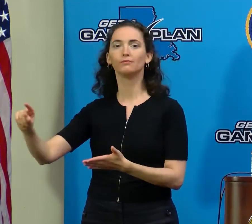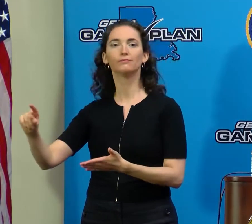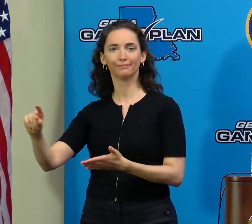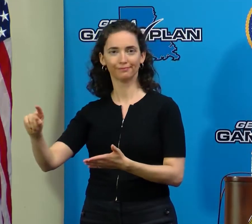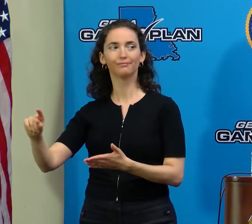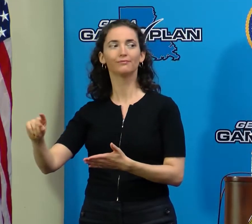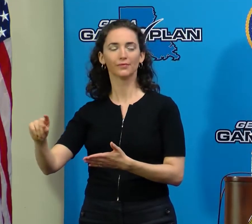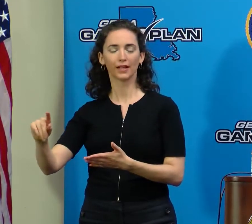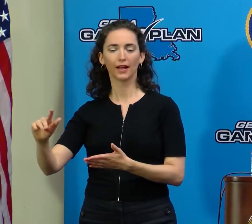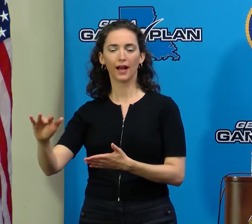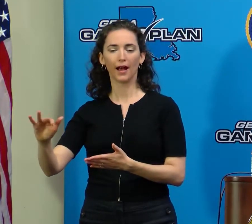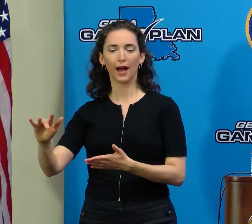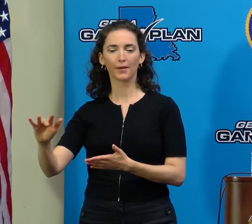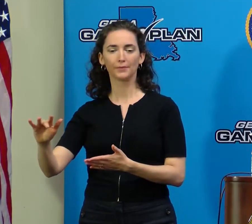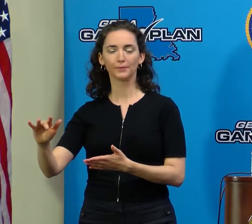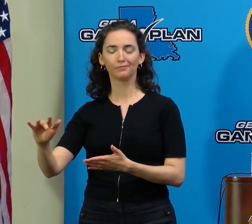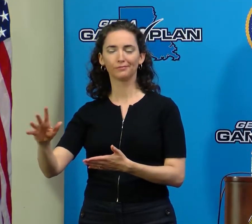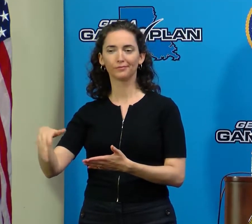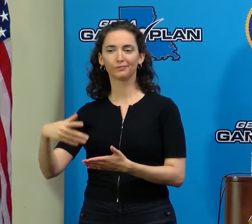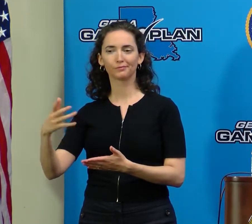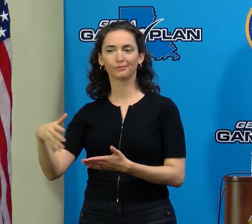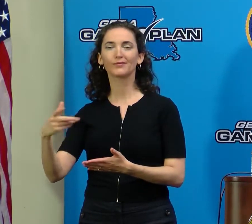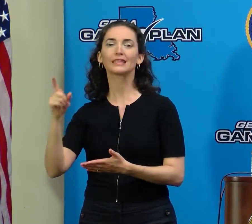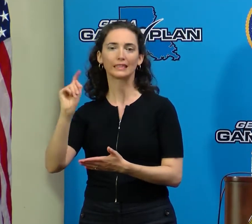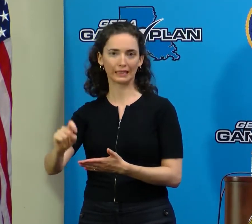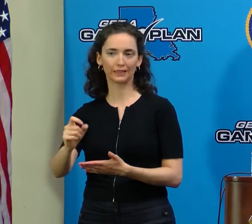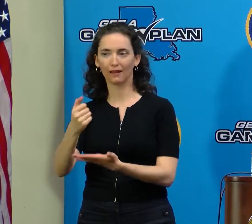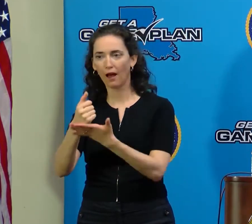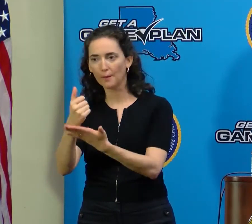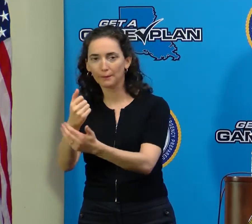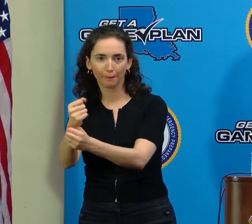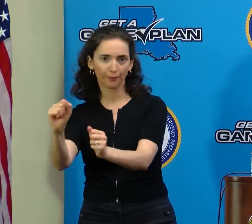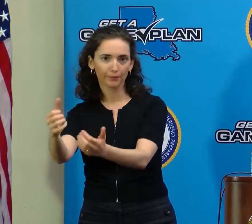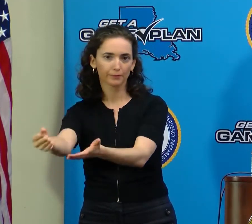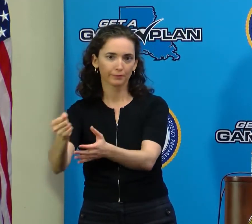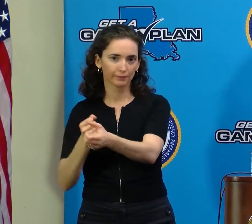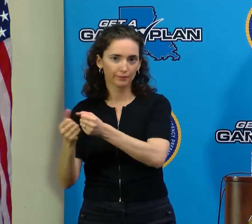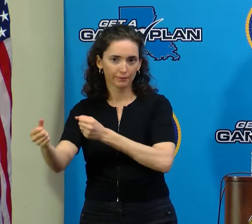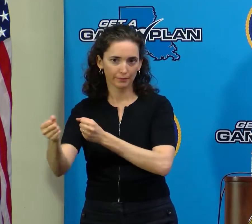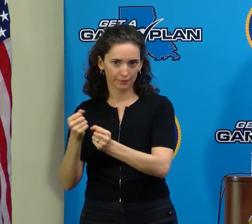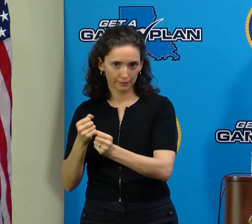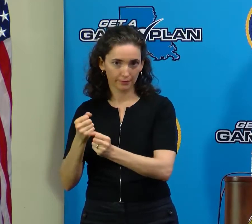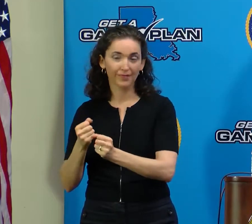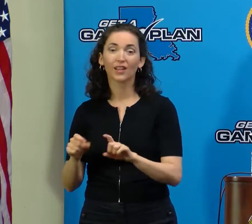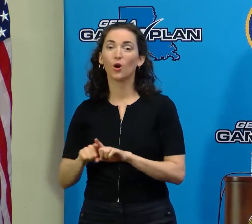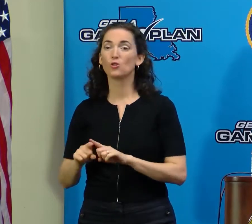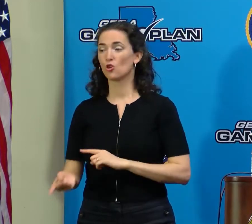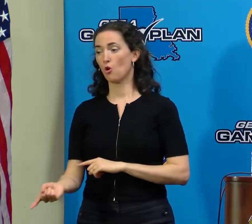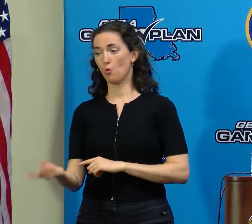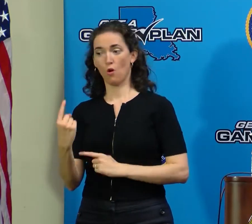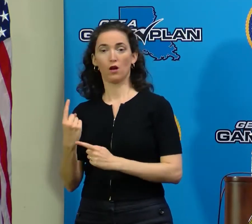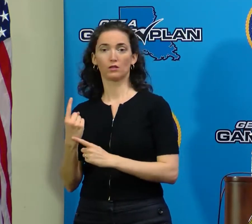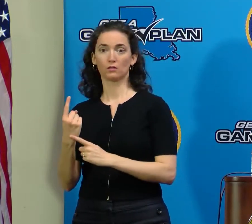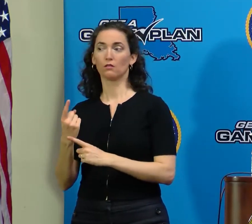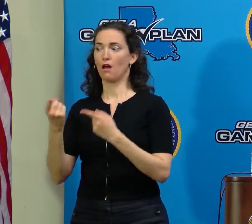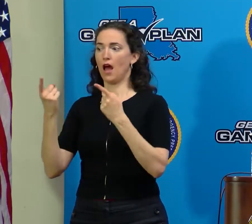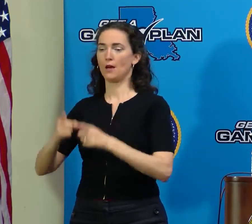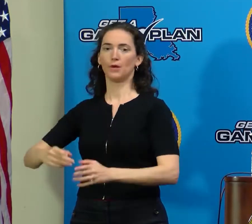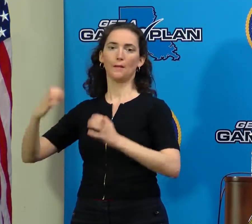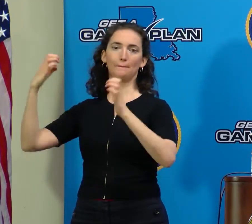require rescuing and then there was actually one that had a life-threatening